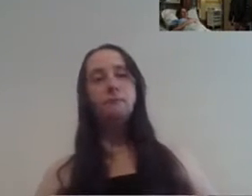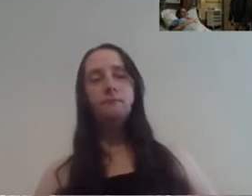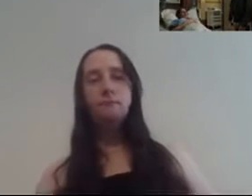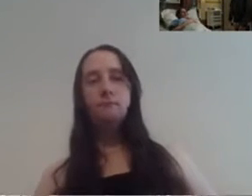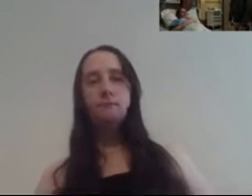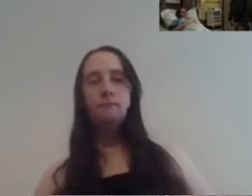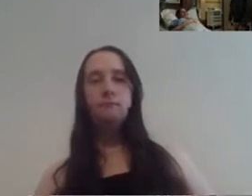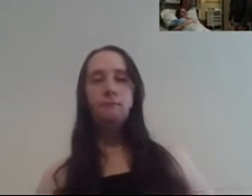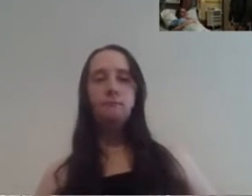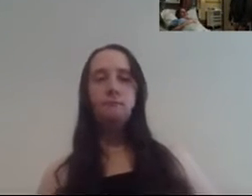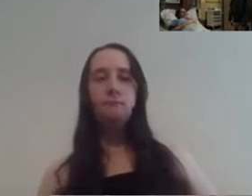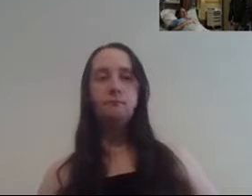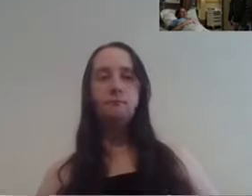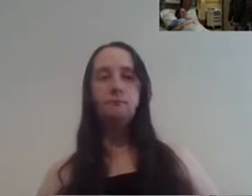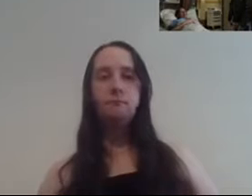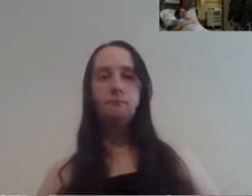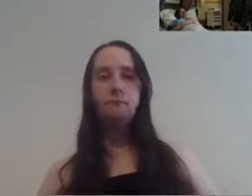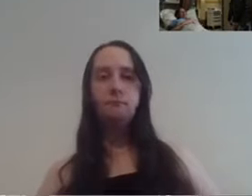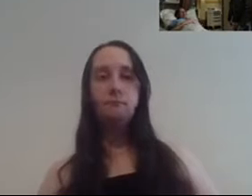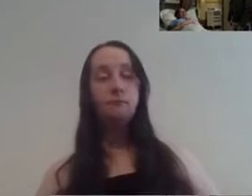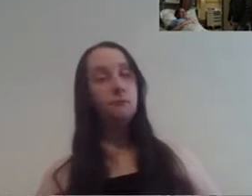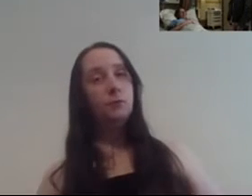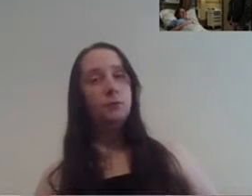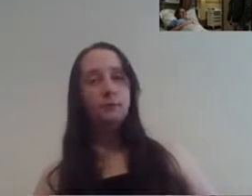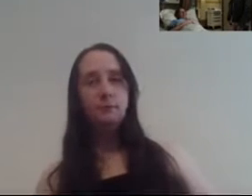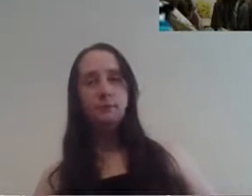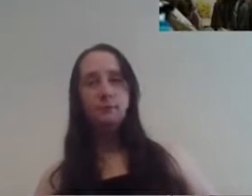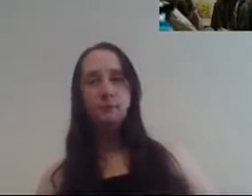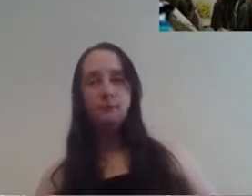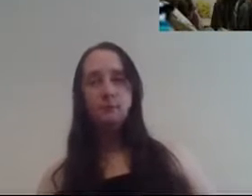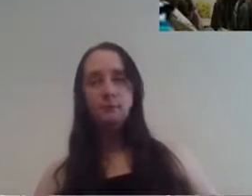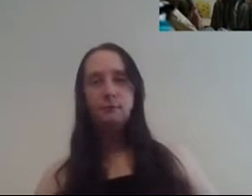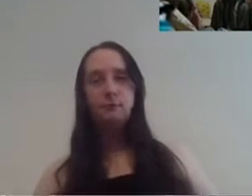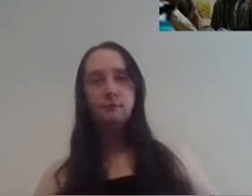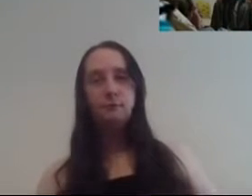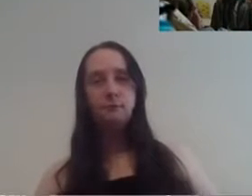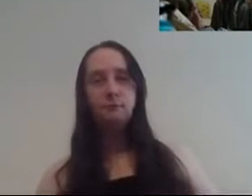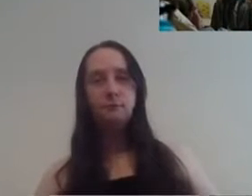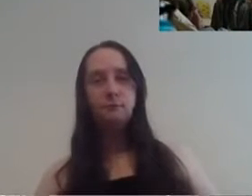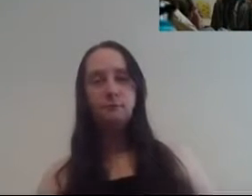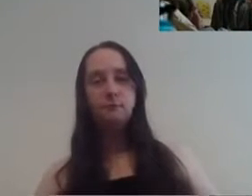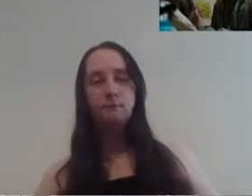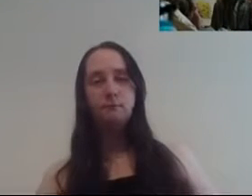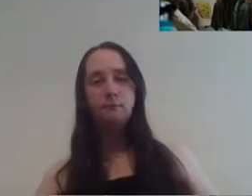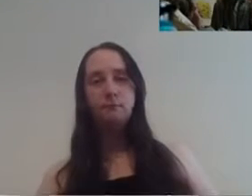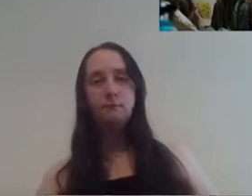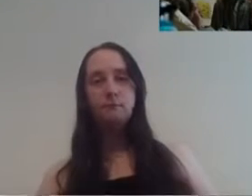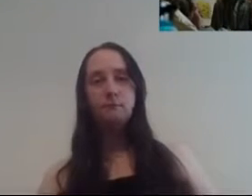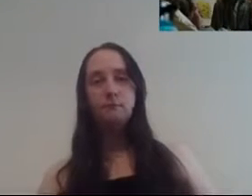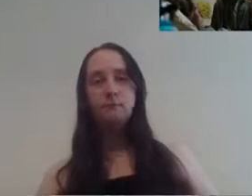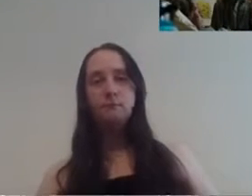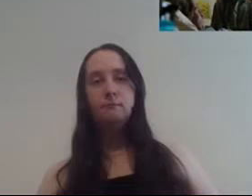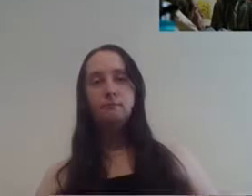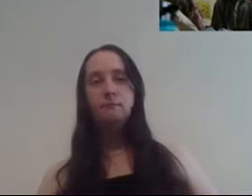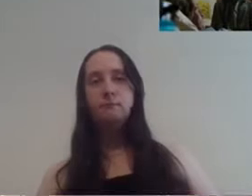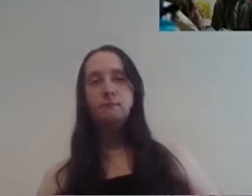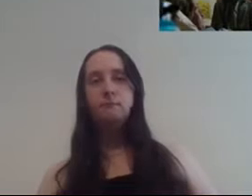they tell me it was a heart attack but you have other ideas no problem isn't